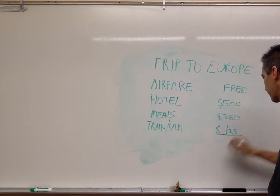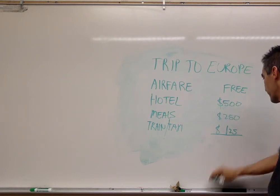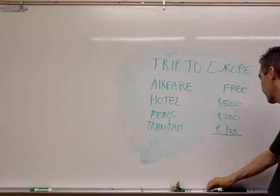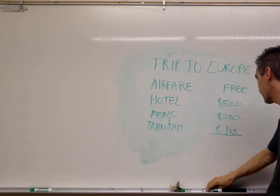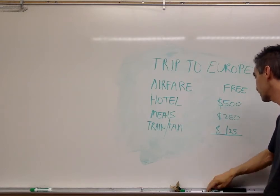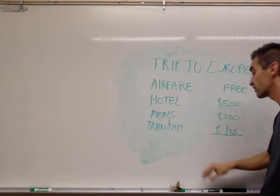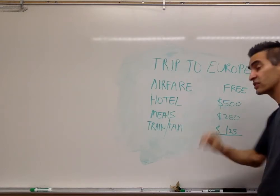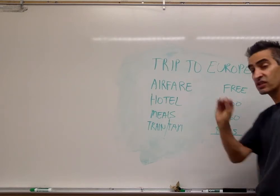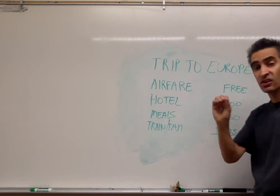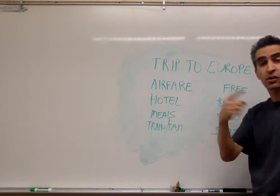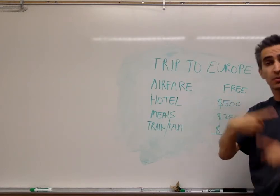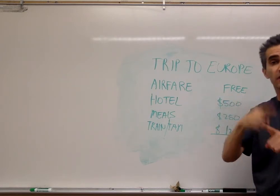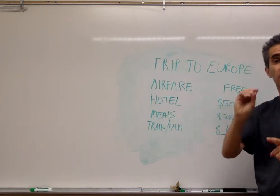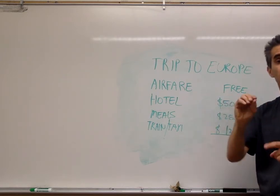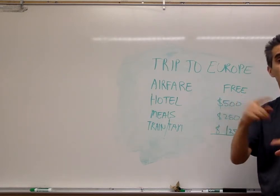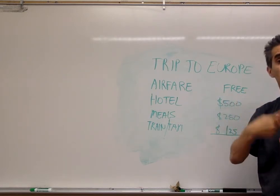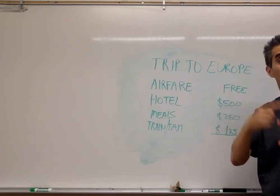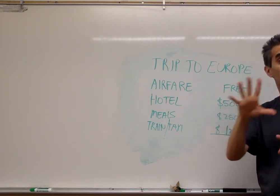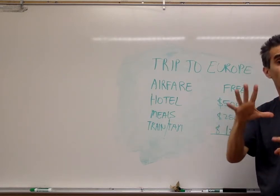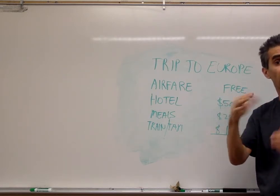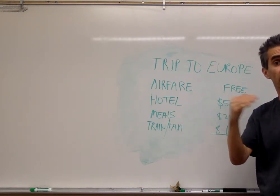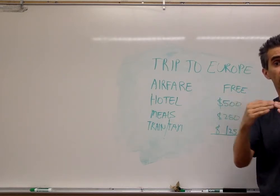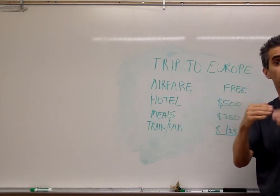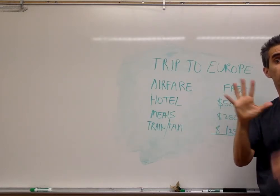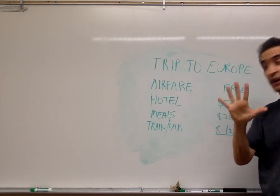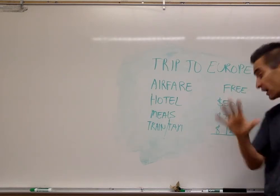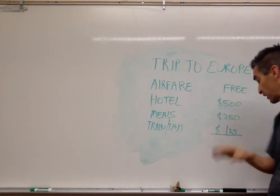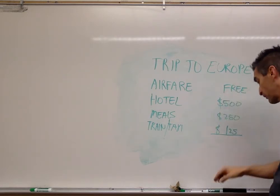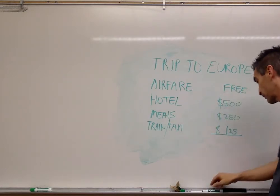Let's see. Zero and zero and five equals five.